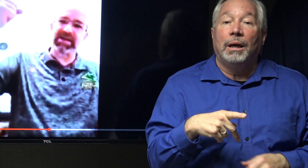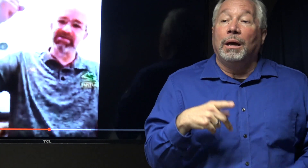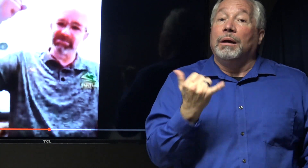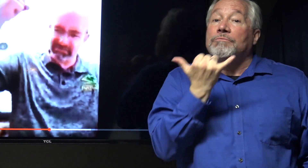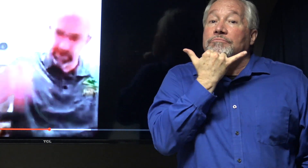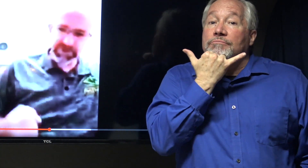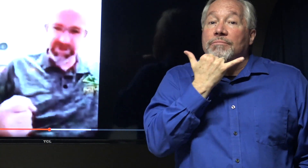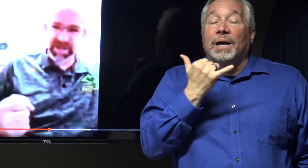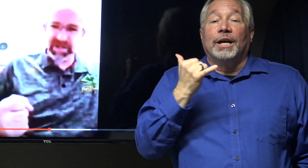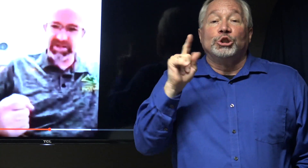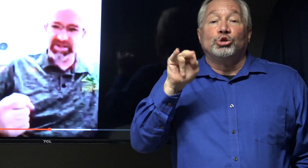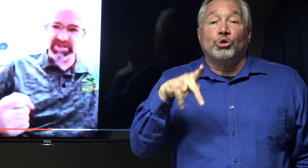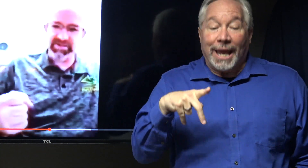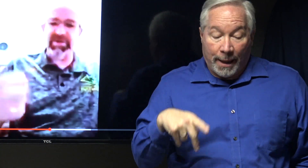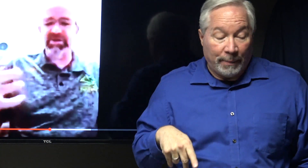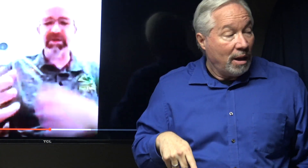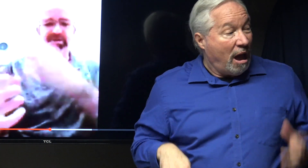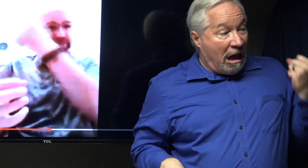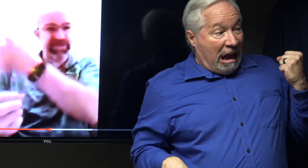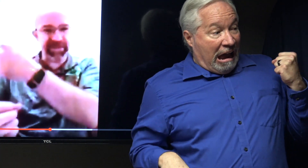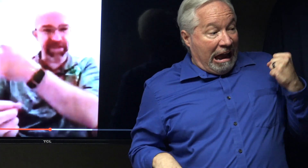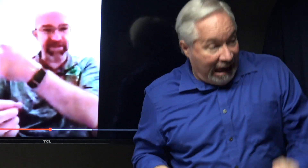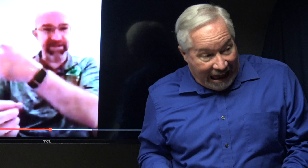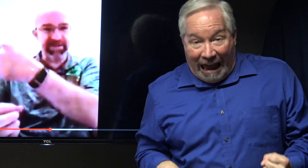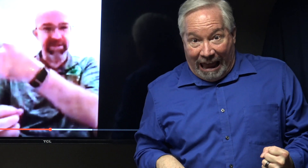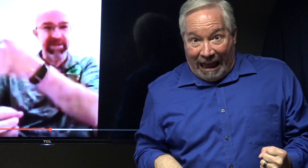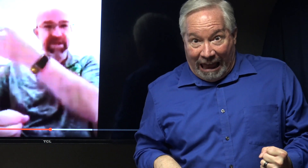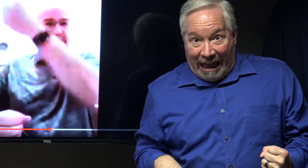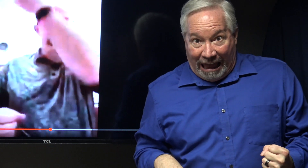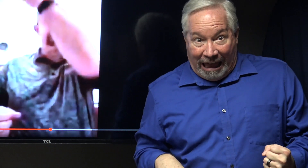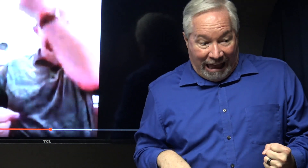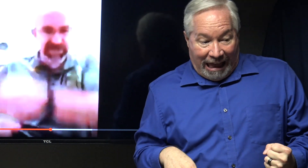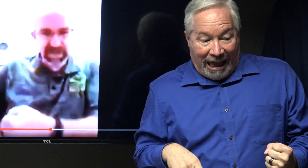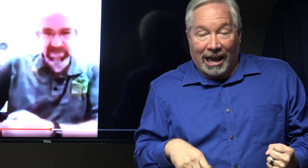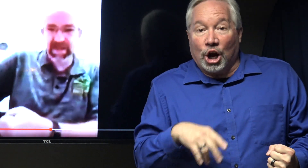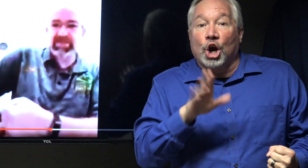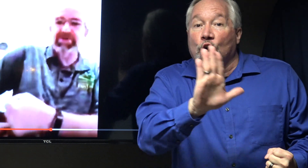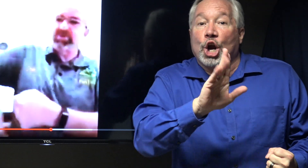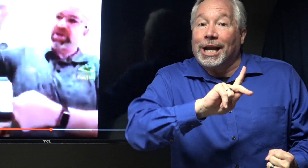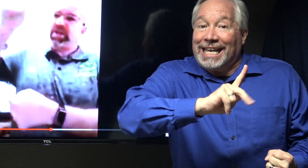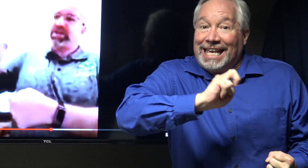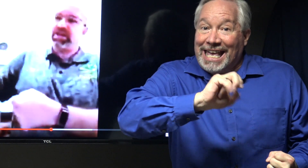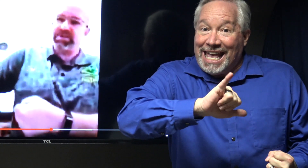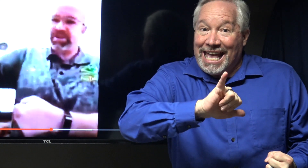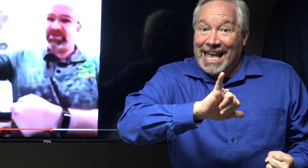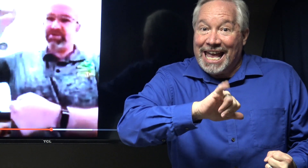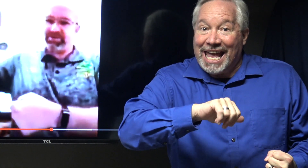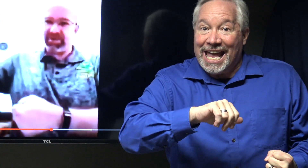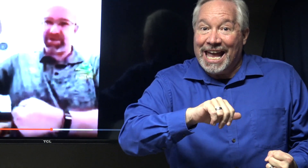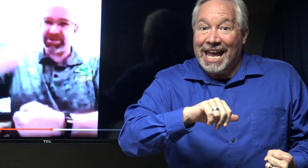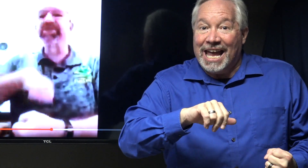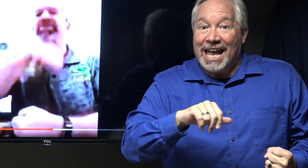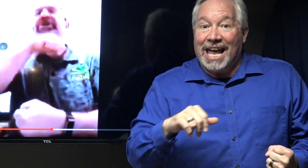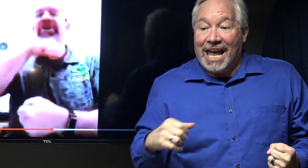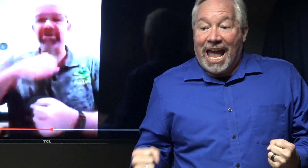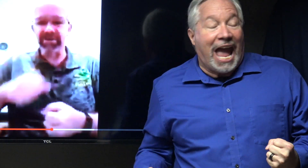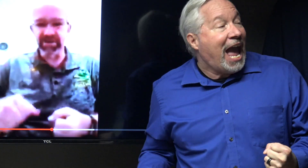key, and he pulls it down like this. Well, he grabbed it with his left hand. When she came down, he brought his right hand up and hit her in the face, the shin.